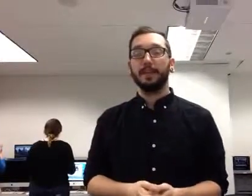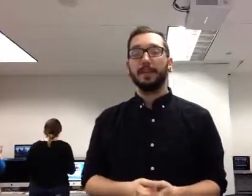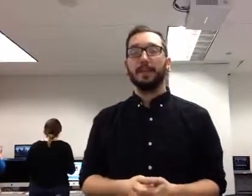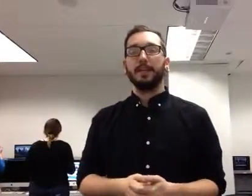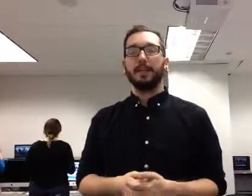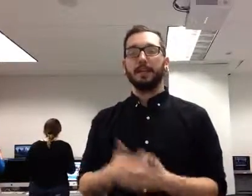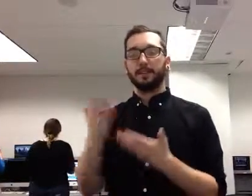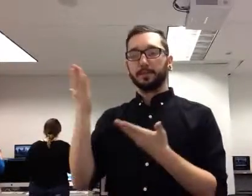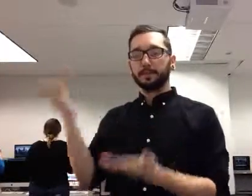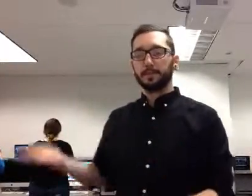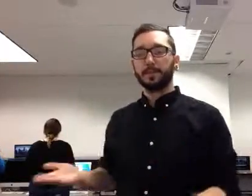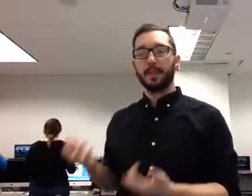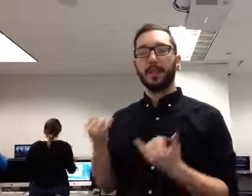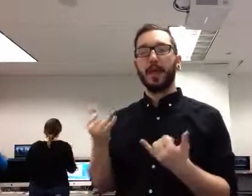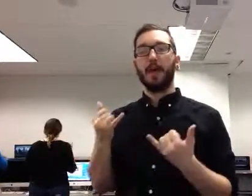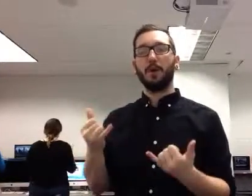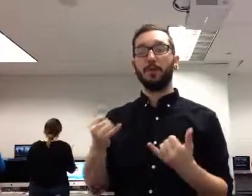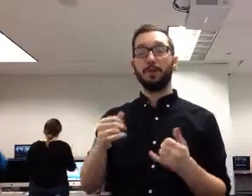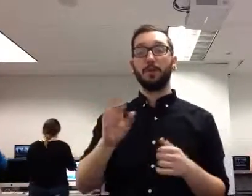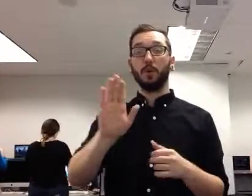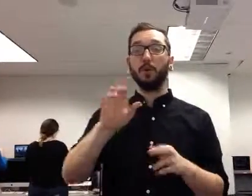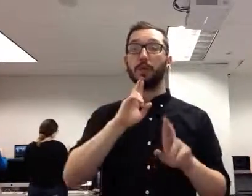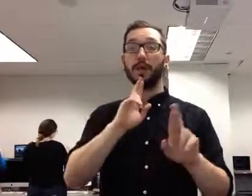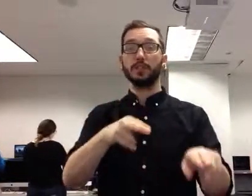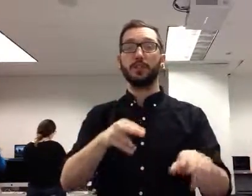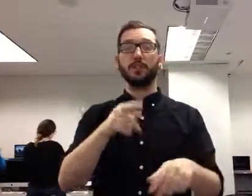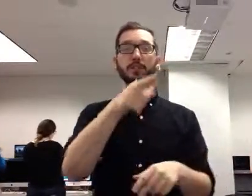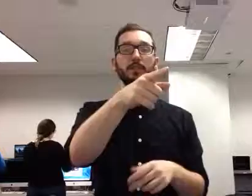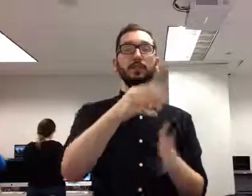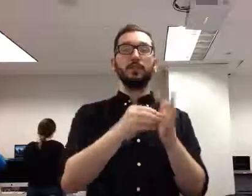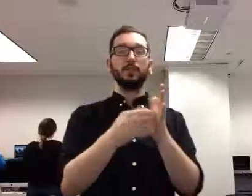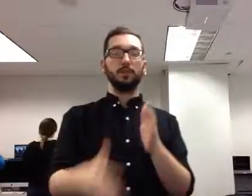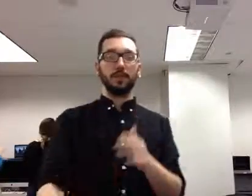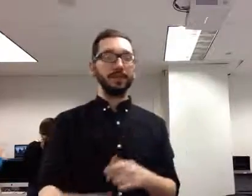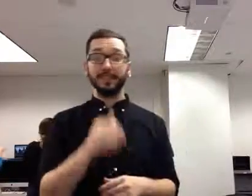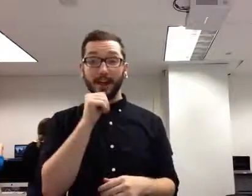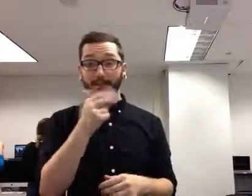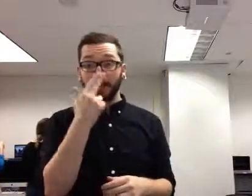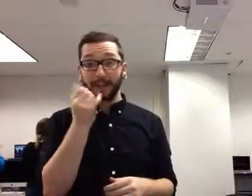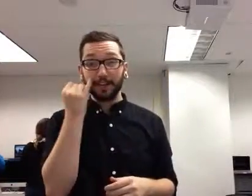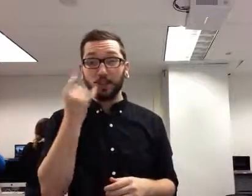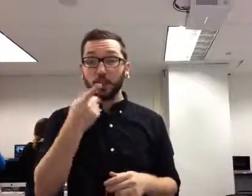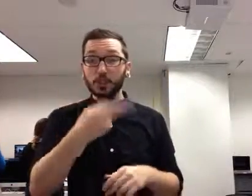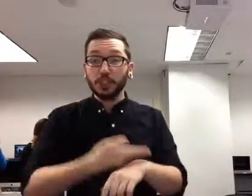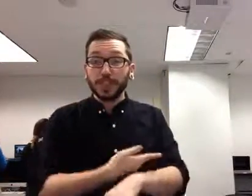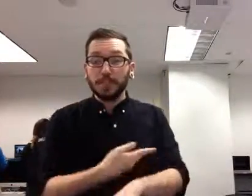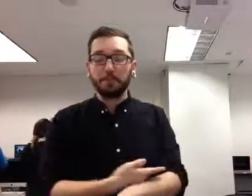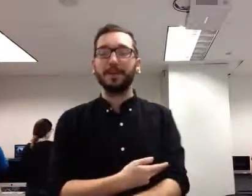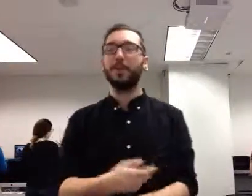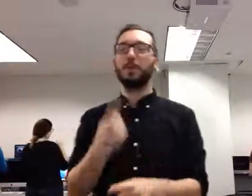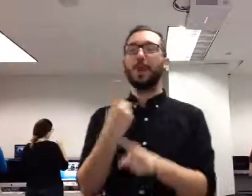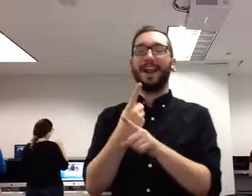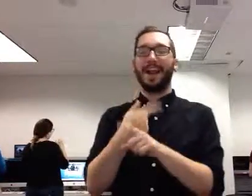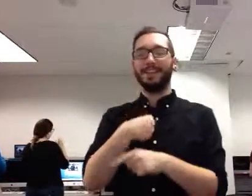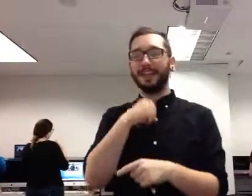Now, reactions to that. Not funny if you're a sheep. Yeah, I wouldn't be laughing if I was a sheep. I know. But